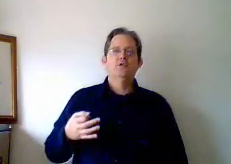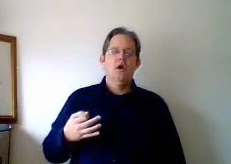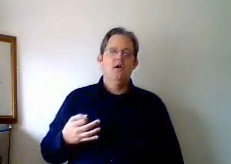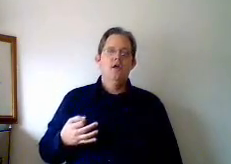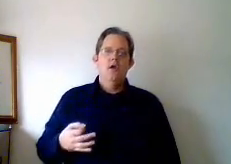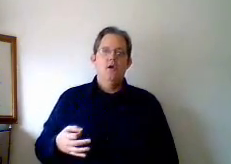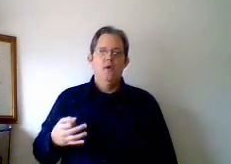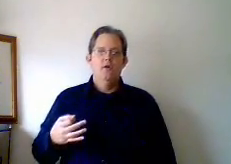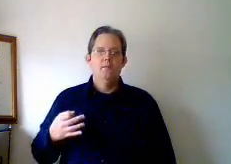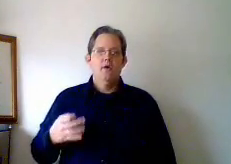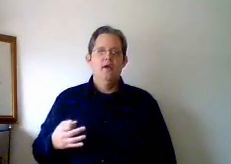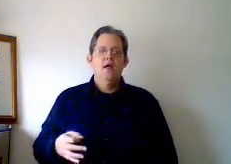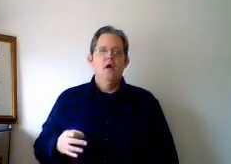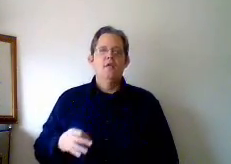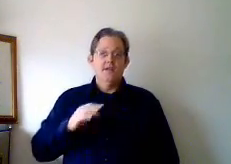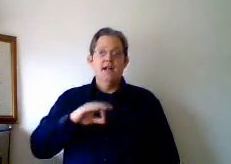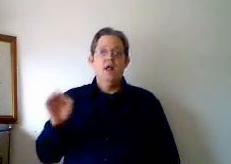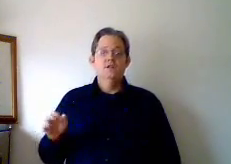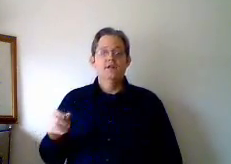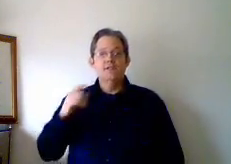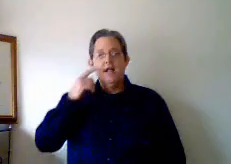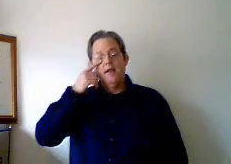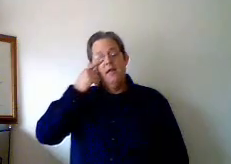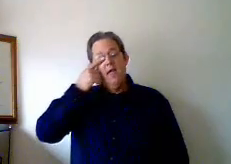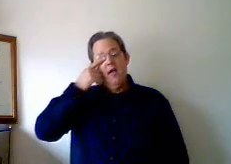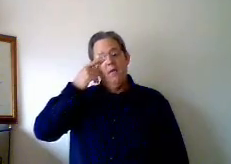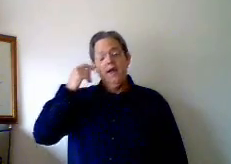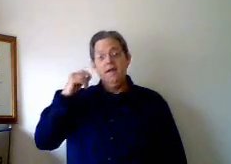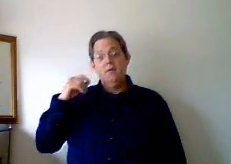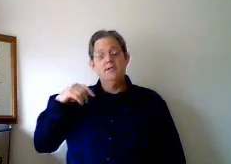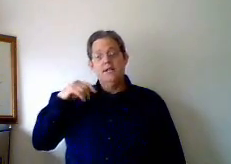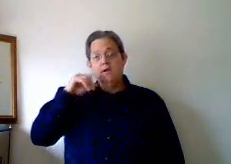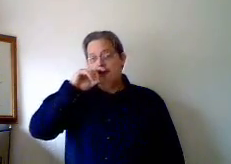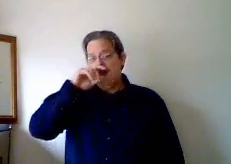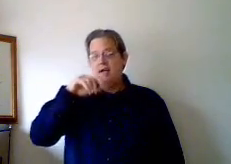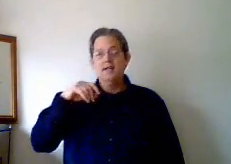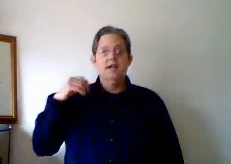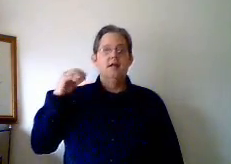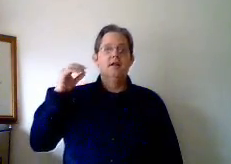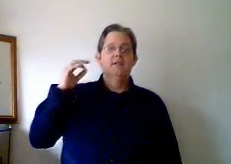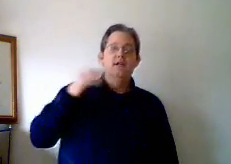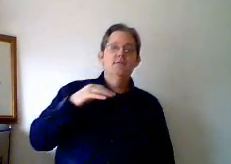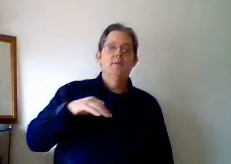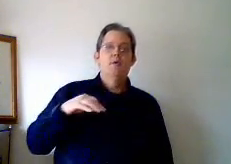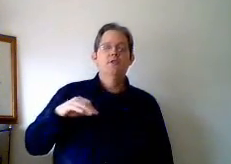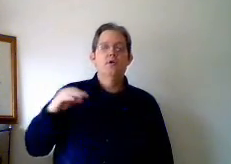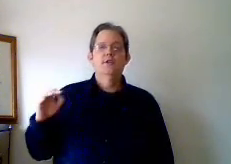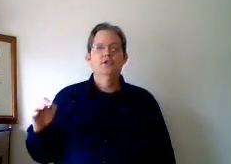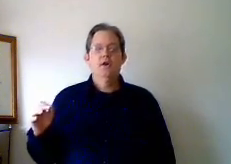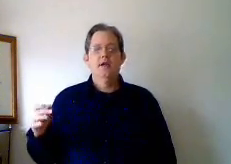Strong, who wrote a book called The Psychology of Selling. And what he did was he looked at salespeople who sold insurance,